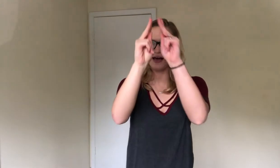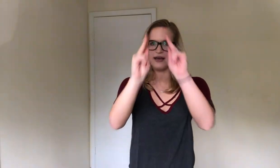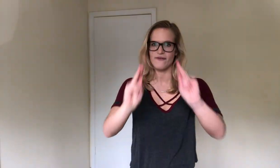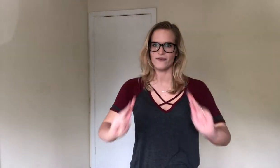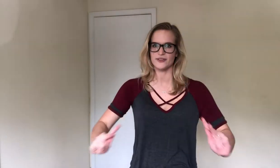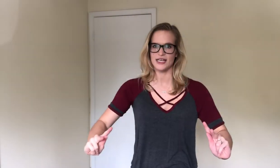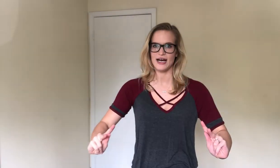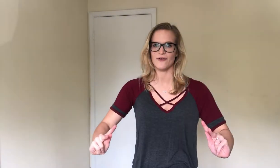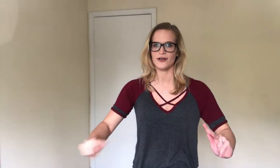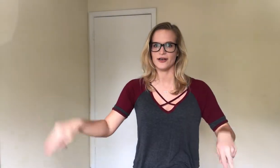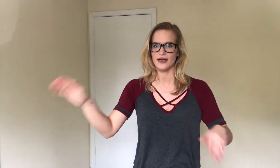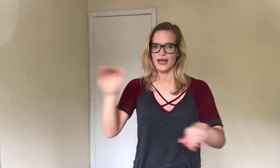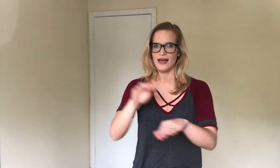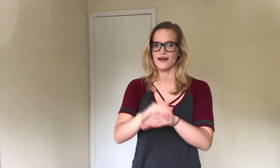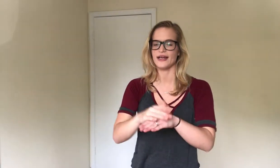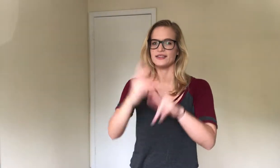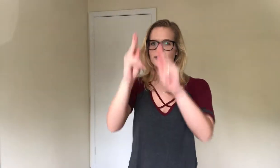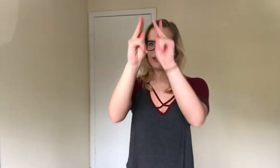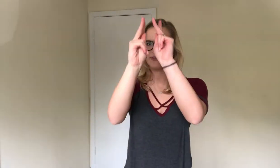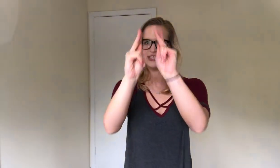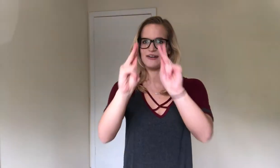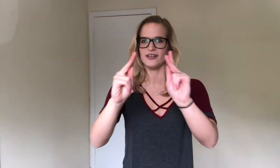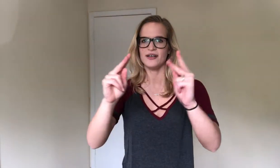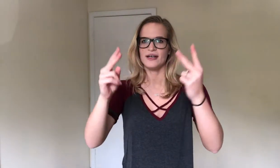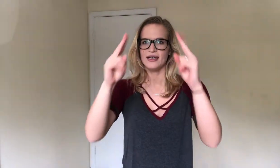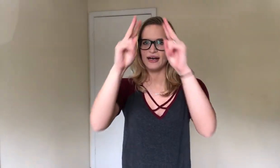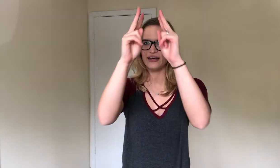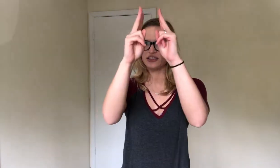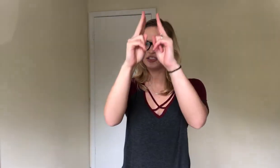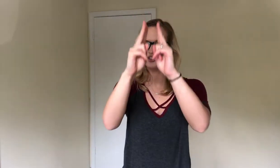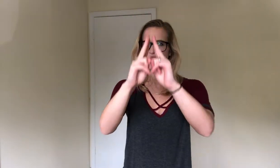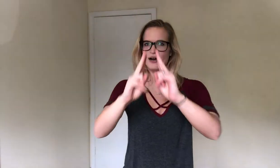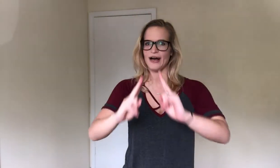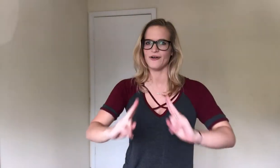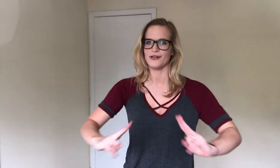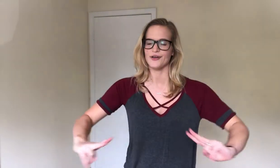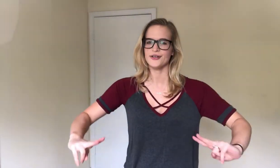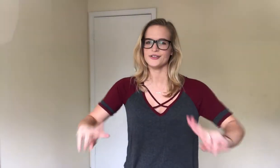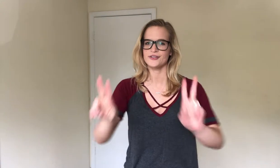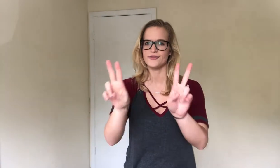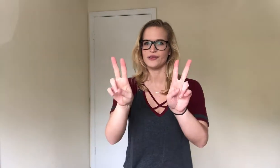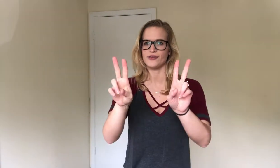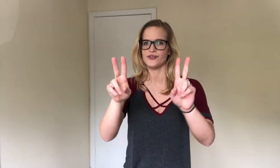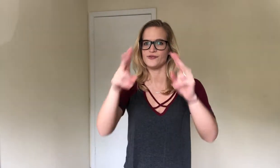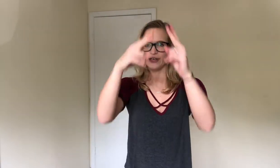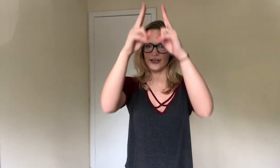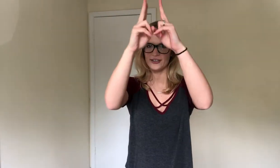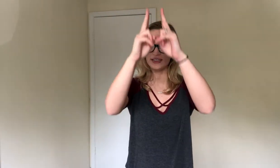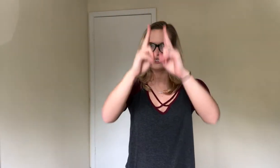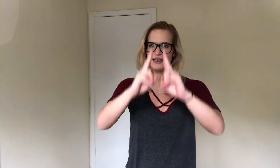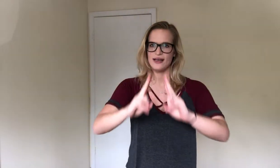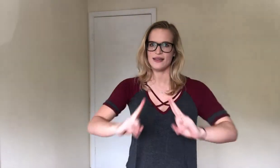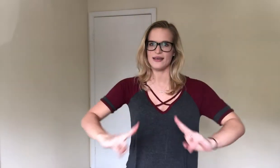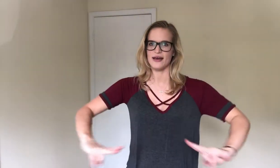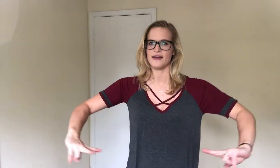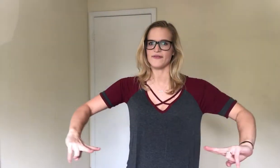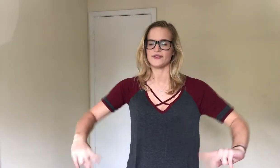Eiffel Tower. At night. So Eiffel Tower. Kind of just draw how it looks. With your two fingers. The Eiffel